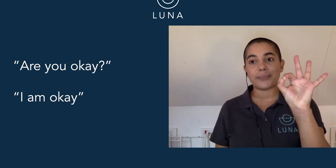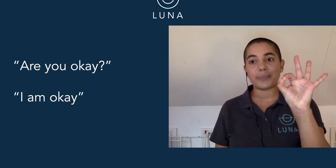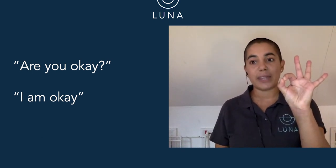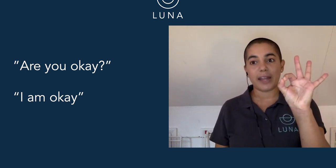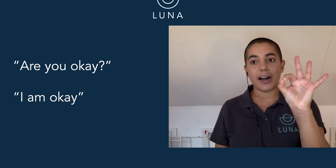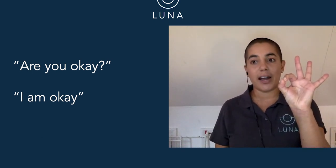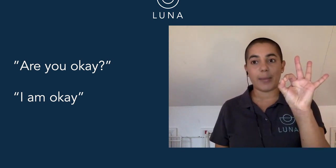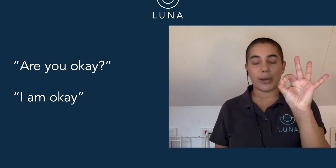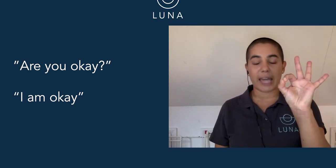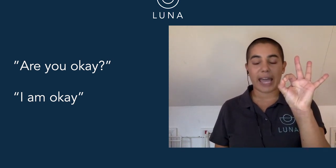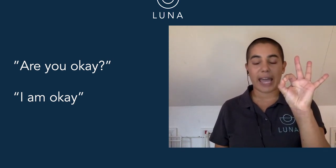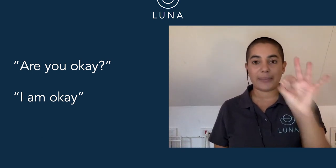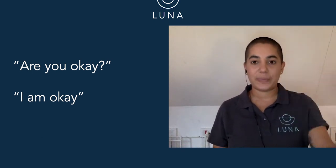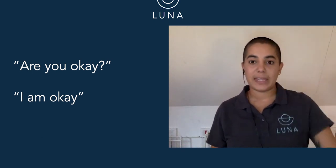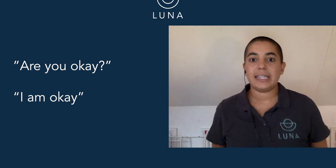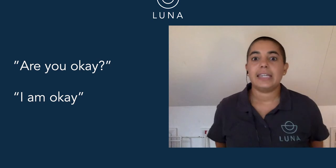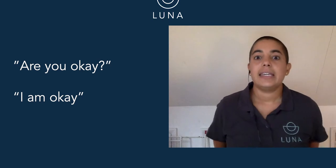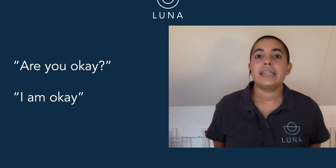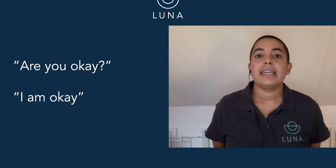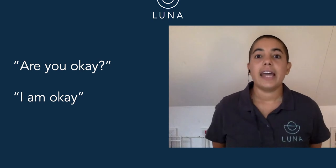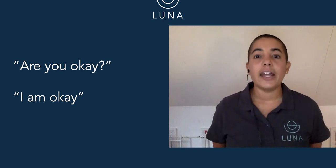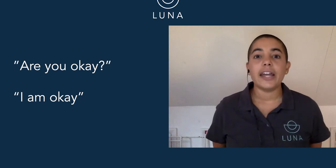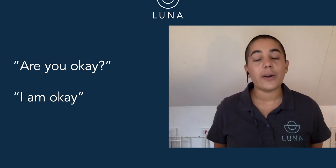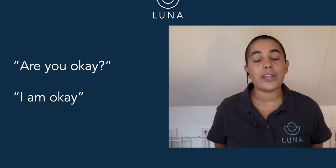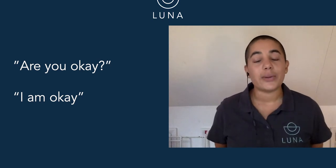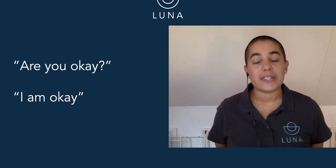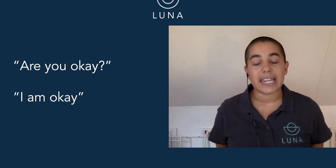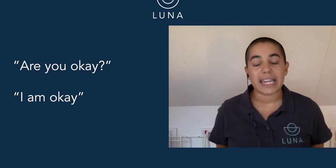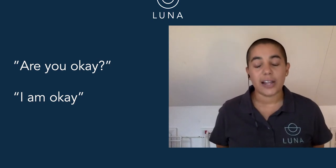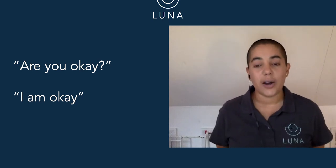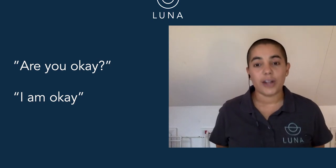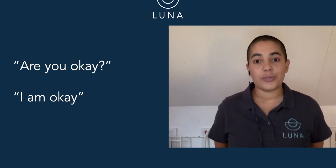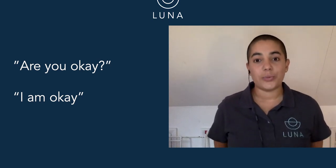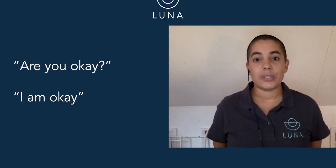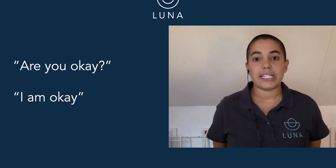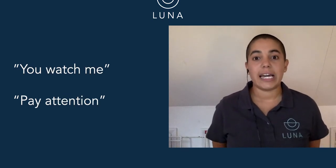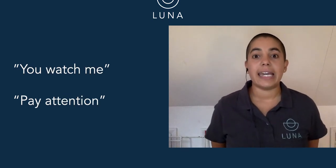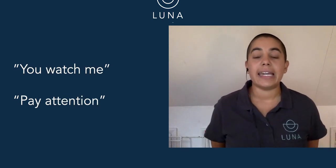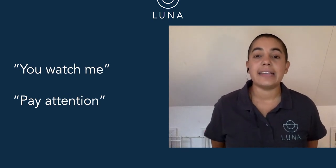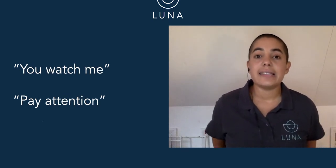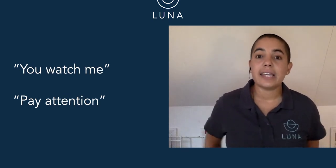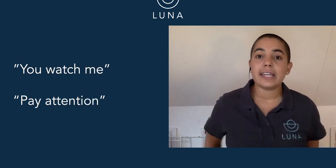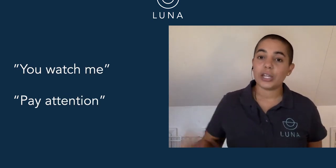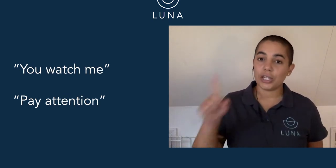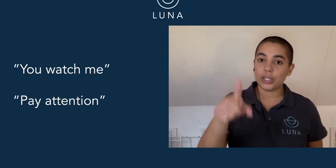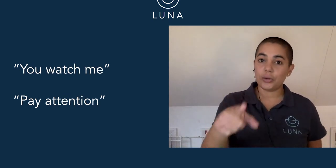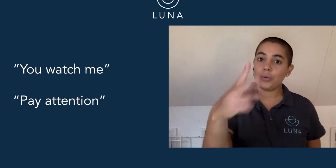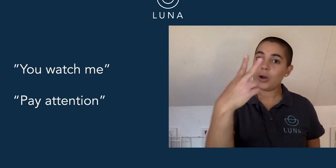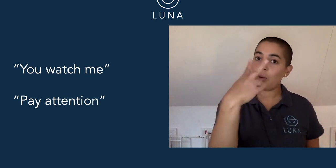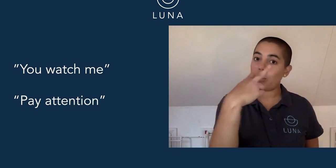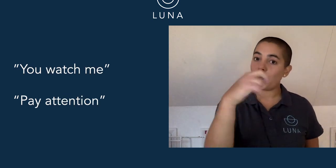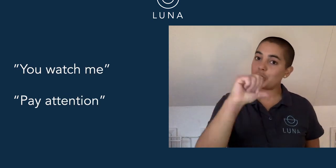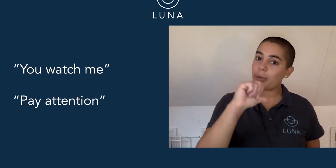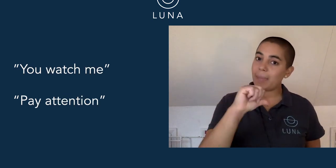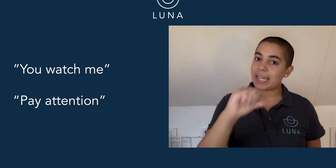I am okay. Another one that you'll see a lot underwater is, you watch me.